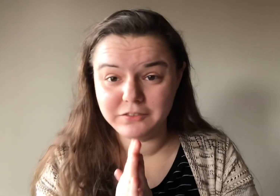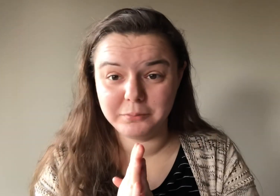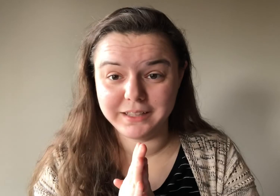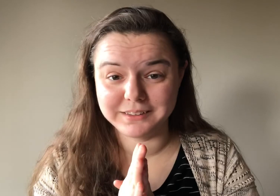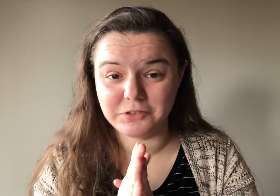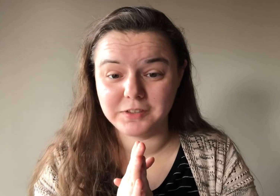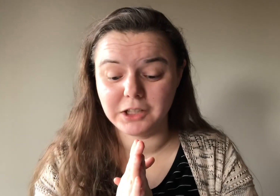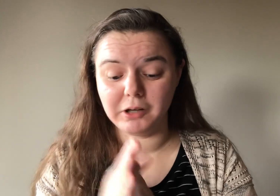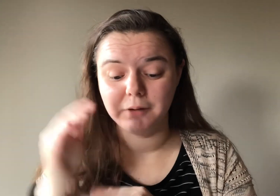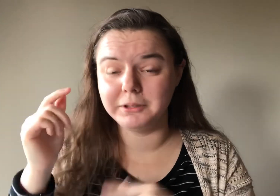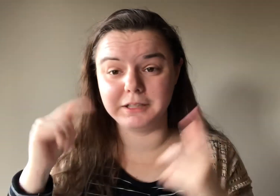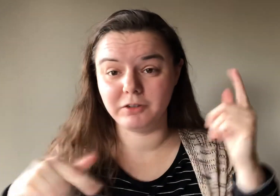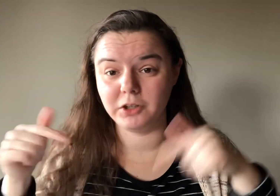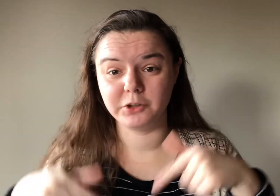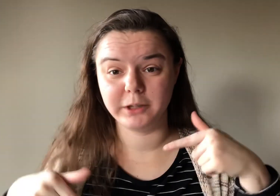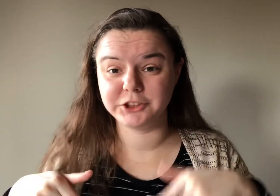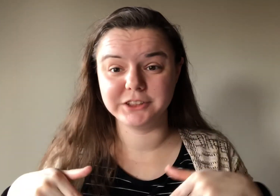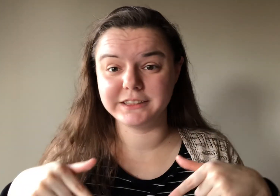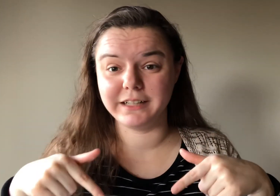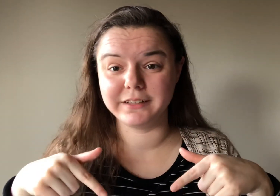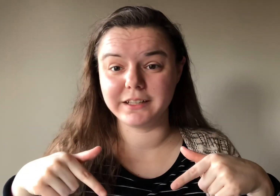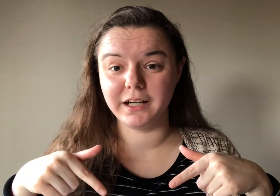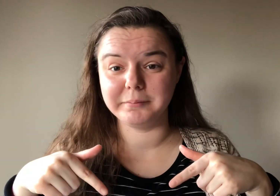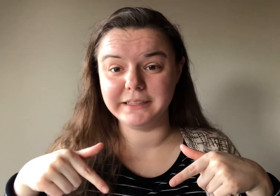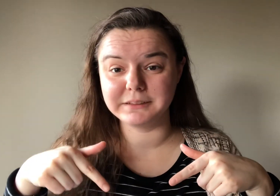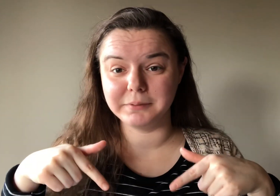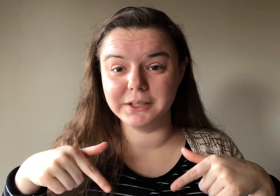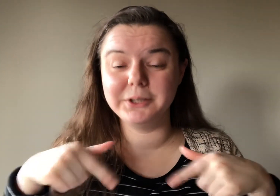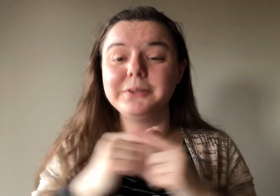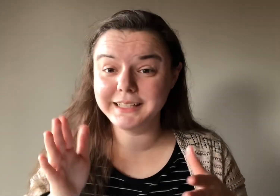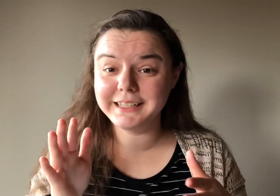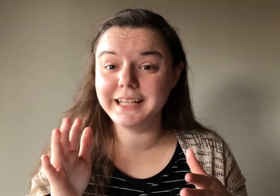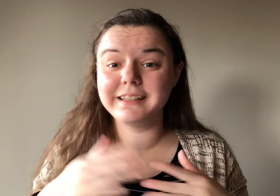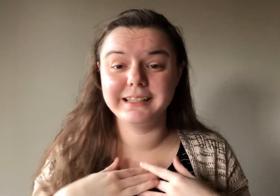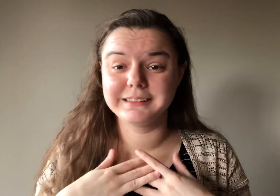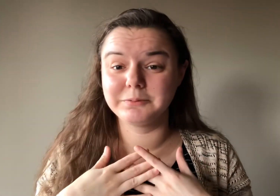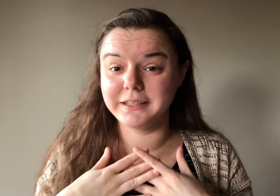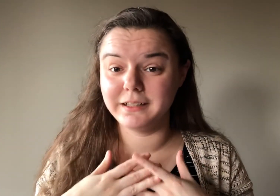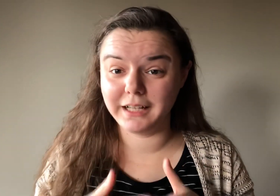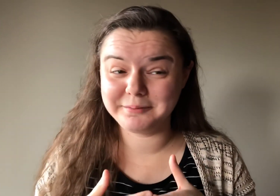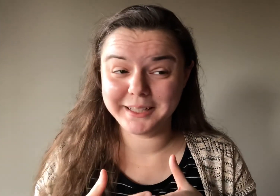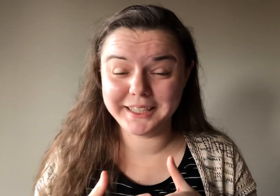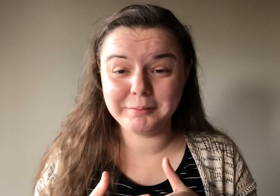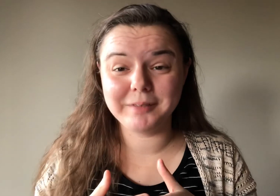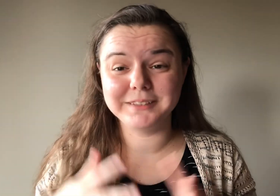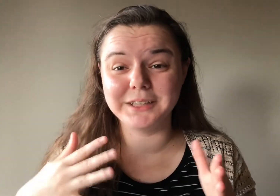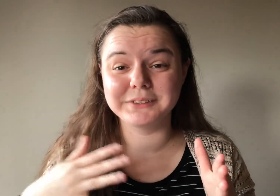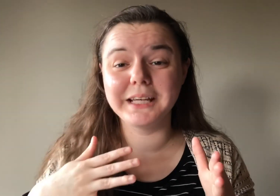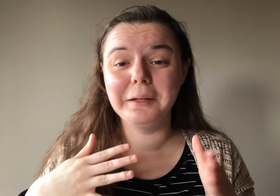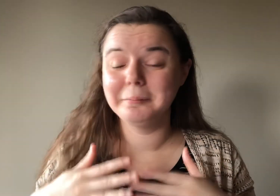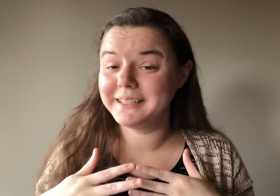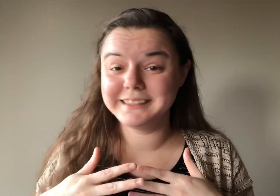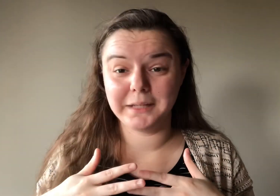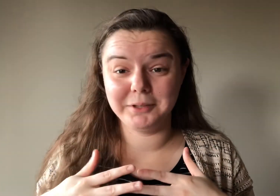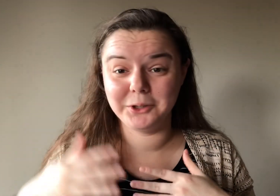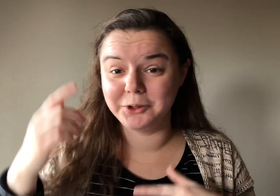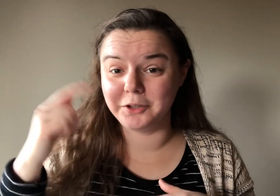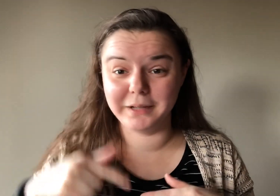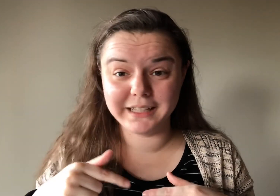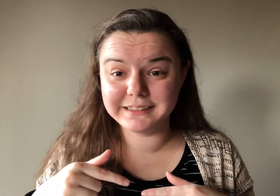make this video i will leave all the questions down in the comments below and again as with a lot of my kpop videos please let me know who your bias